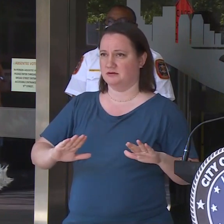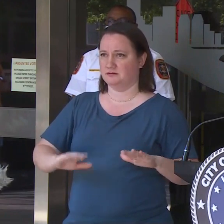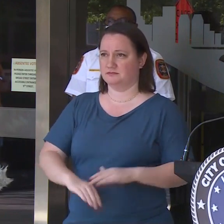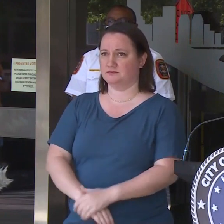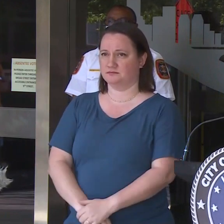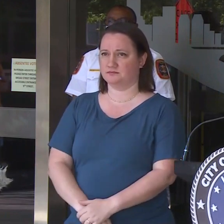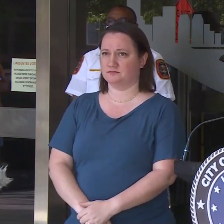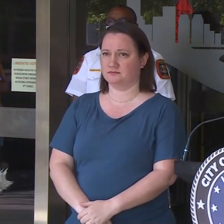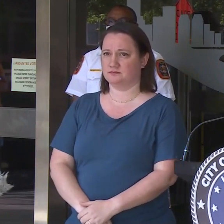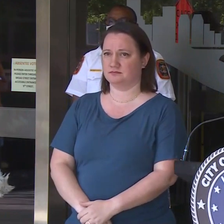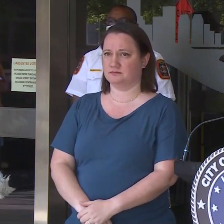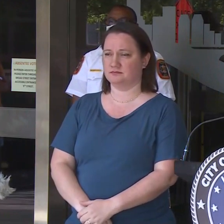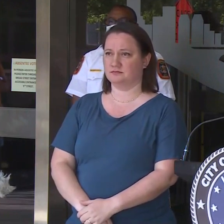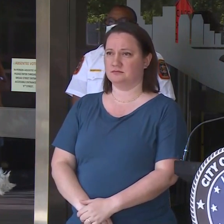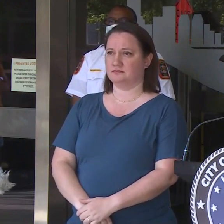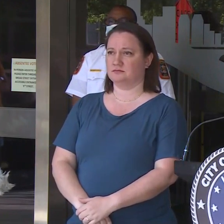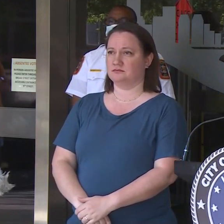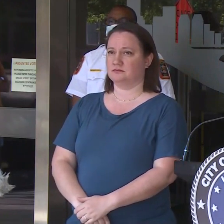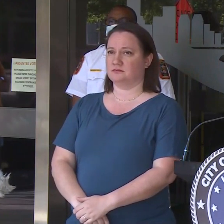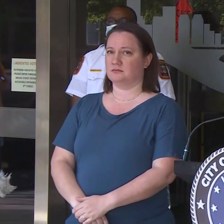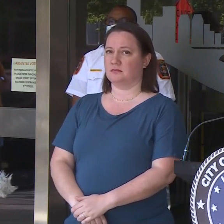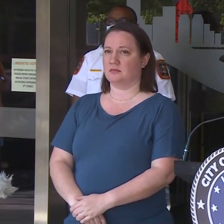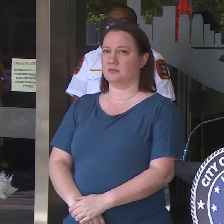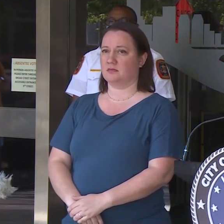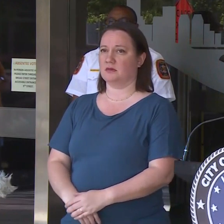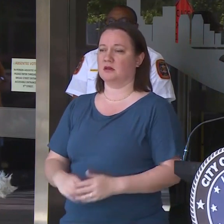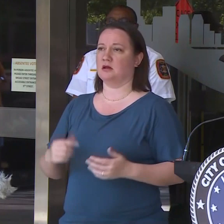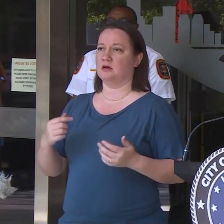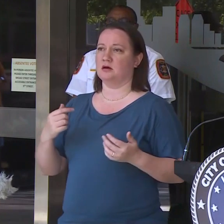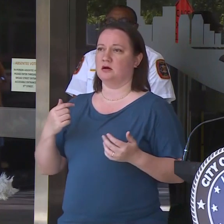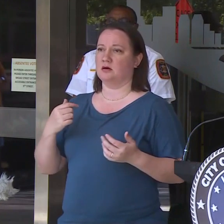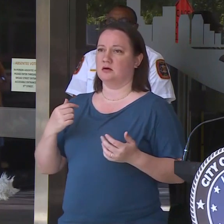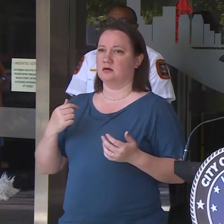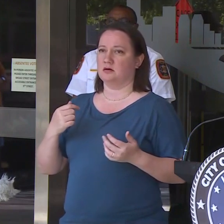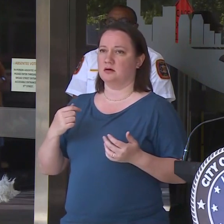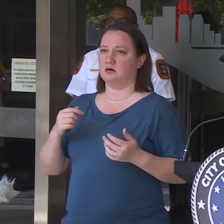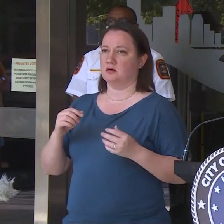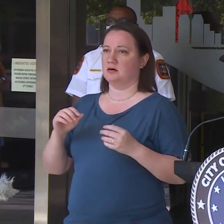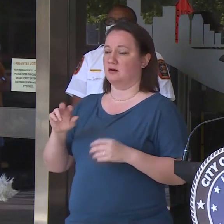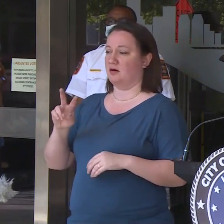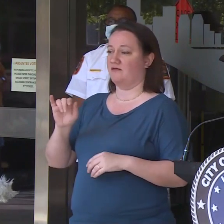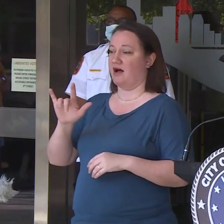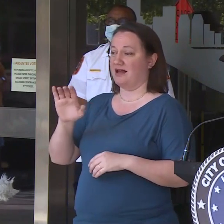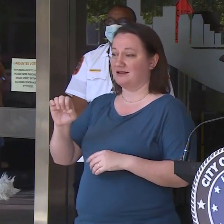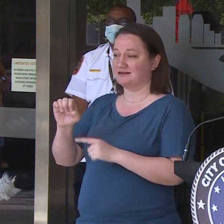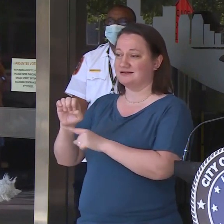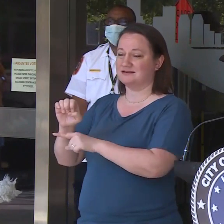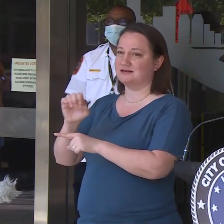Because we believe there is no change that can come from violence.